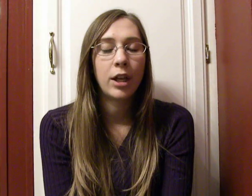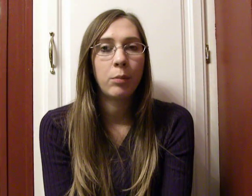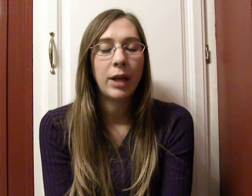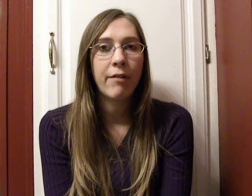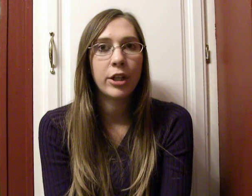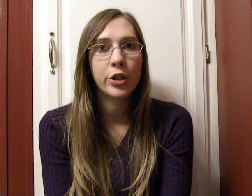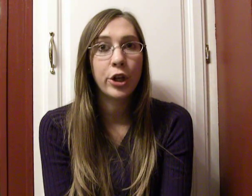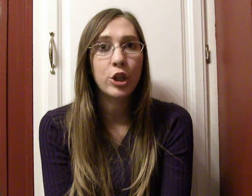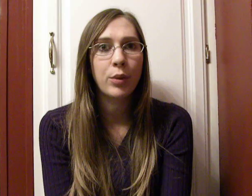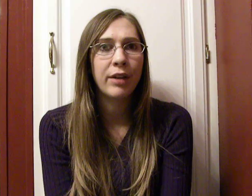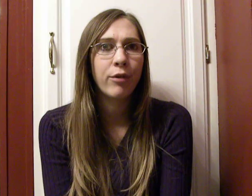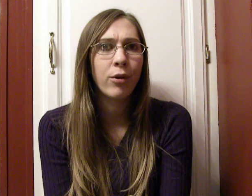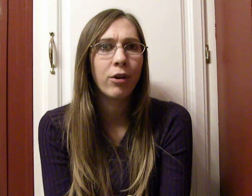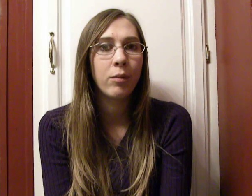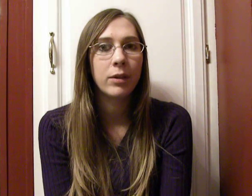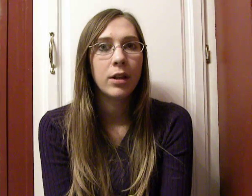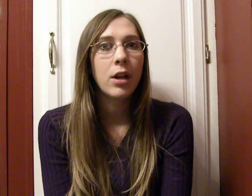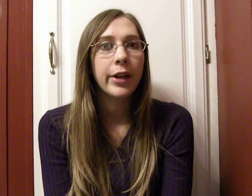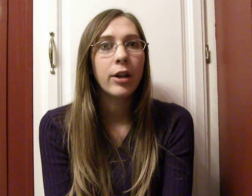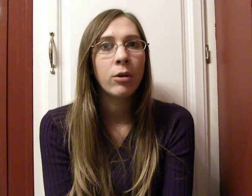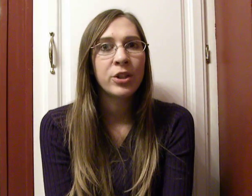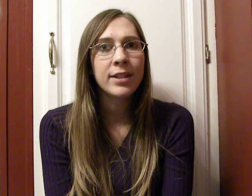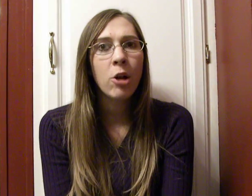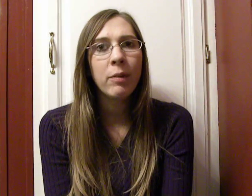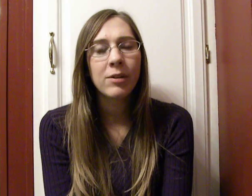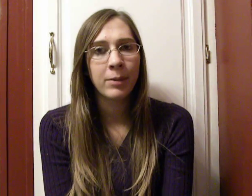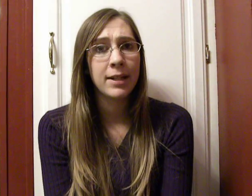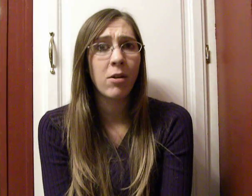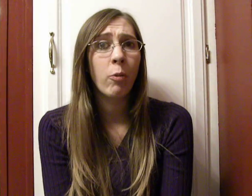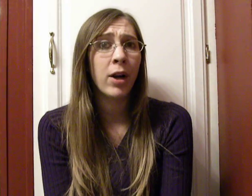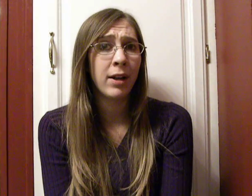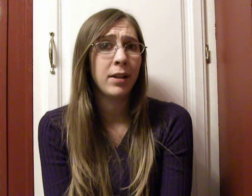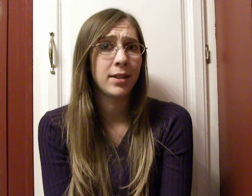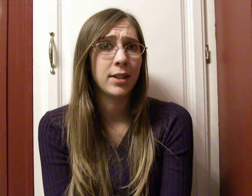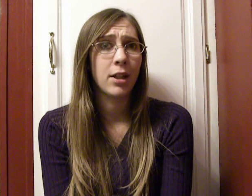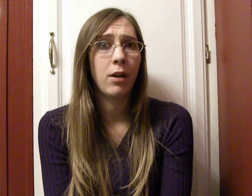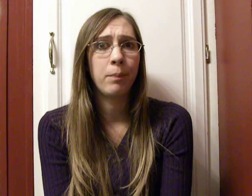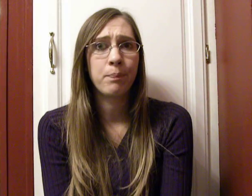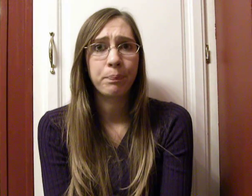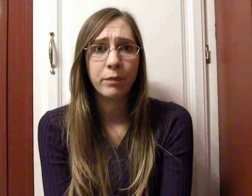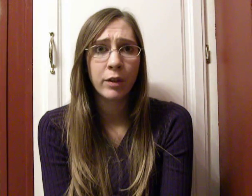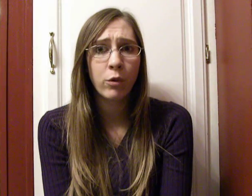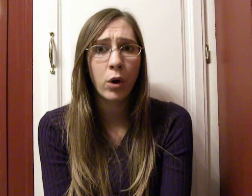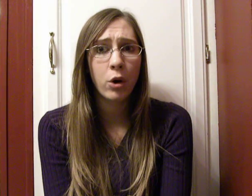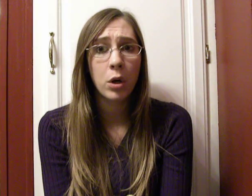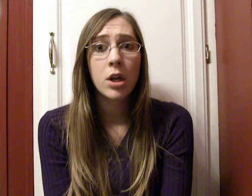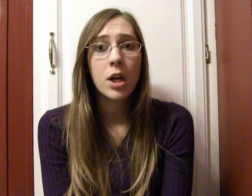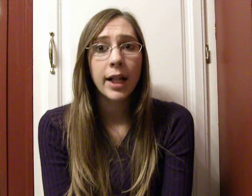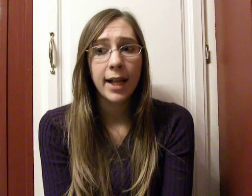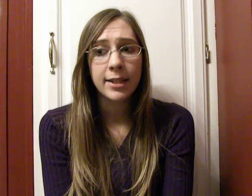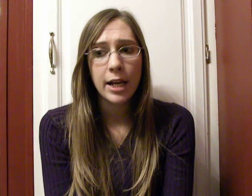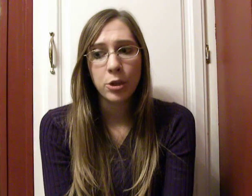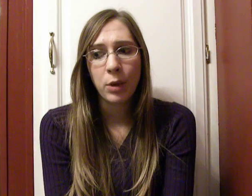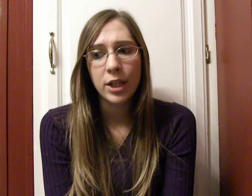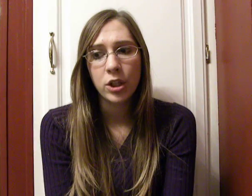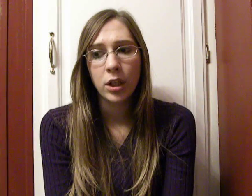them, having your church pray for them, you know, just helping to raise awareness, um, for collecting a donation.